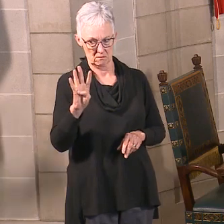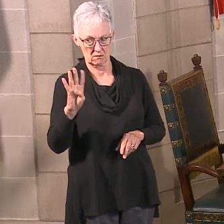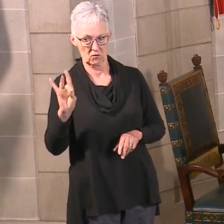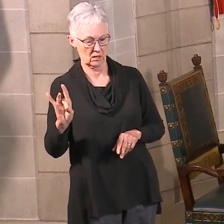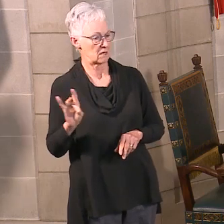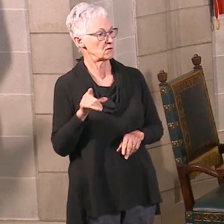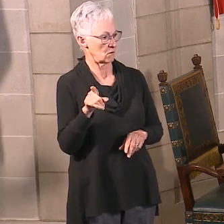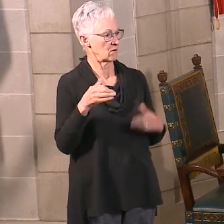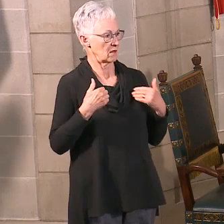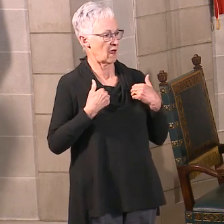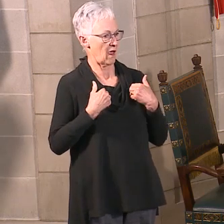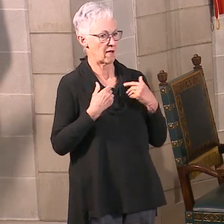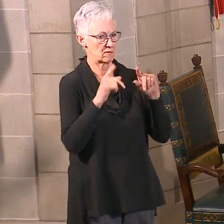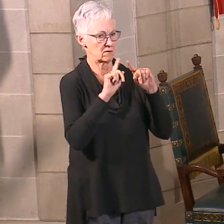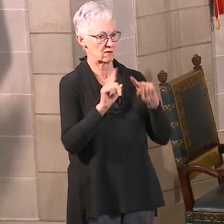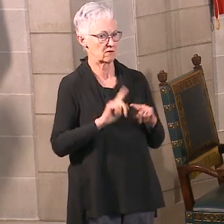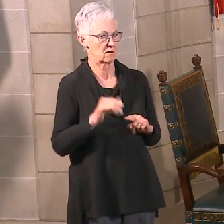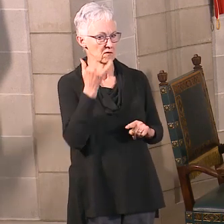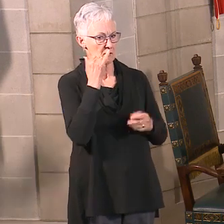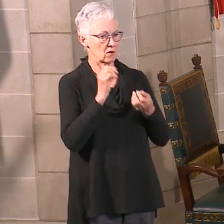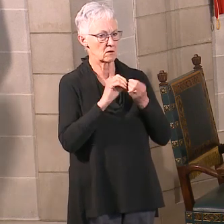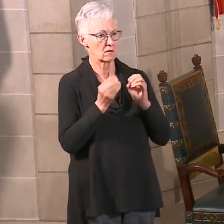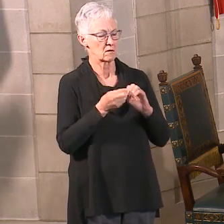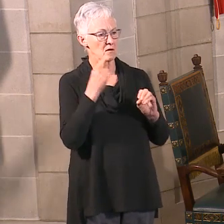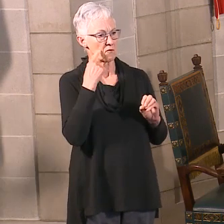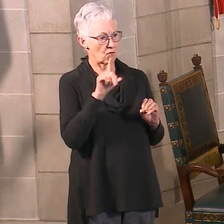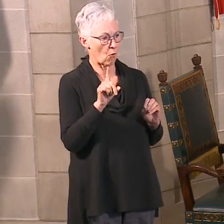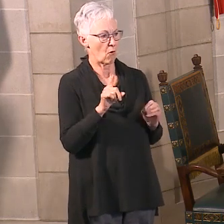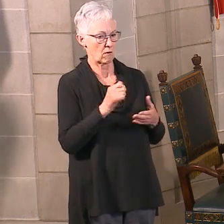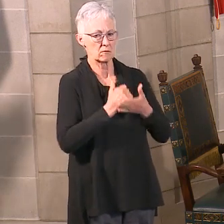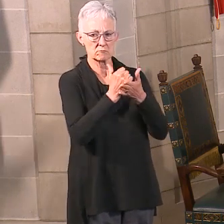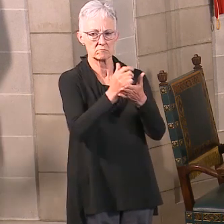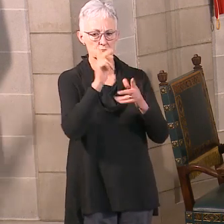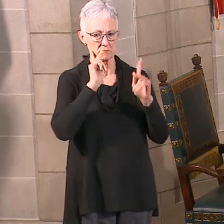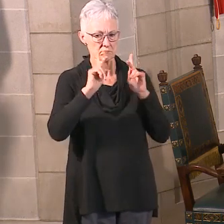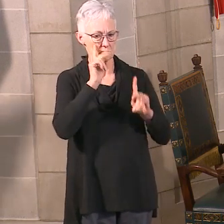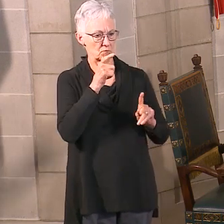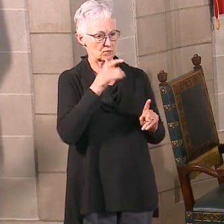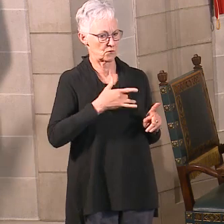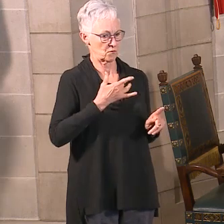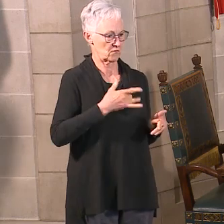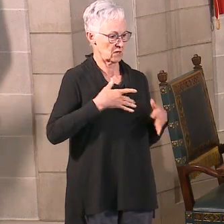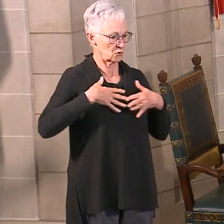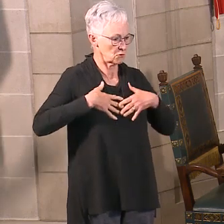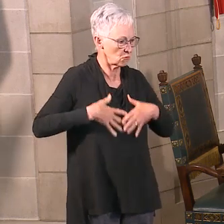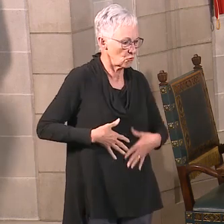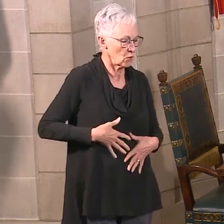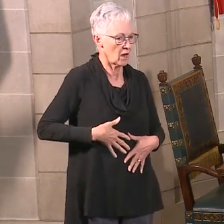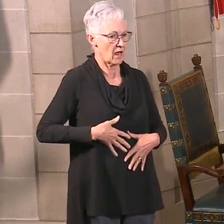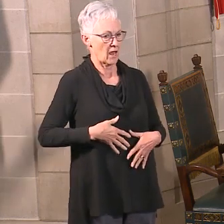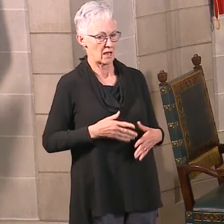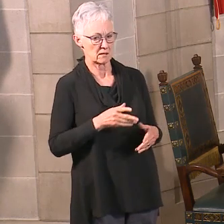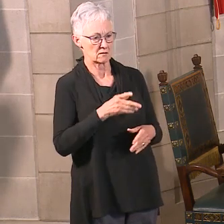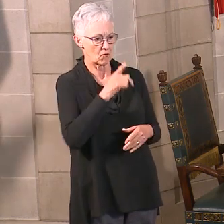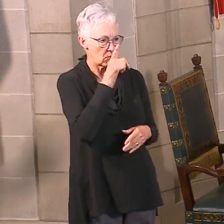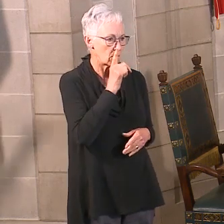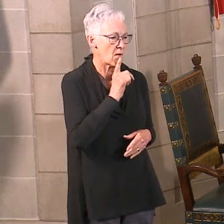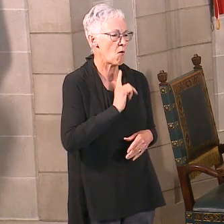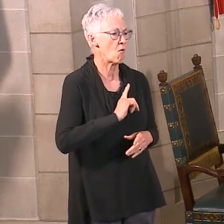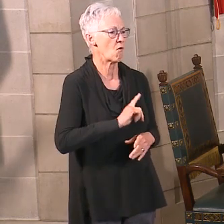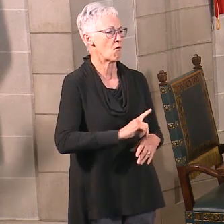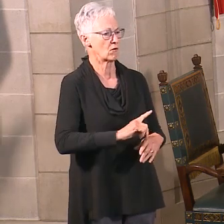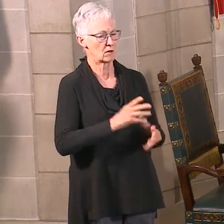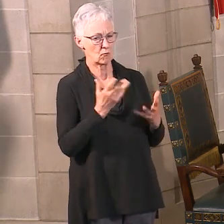Nebraska Rural Response Hotline. So there are resources out there for people who need somebody to talk to. Please take advantage of those.